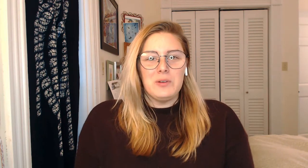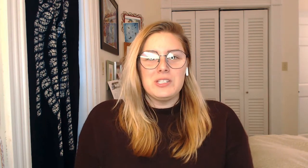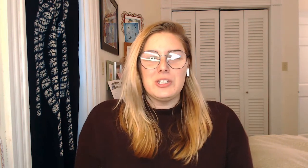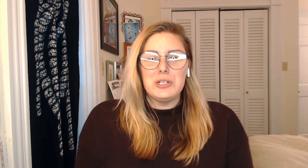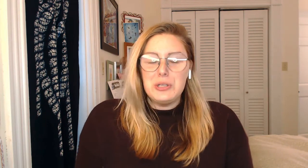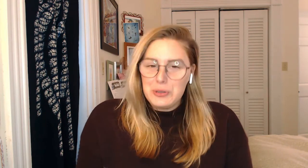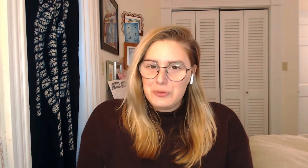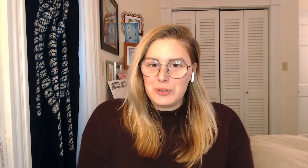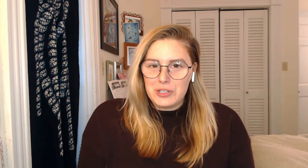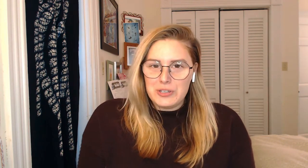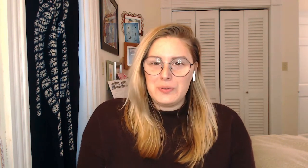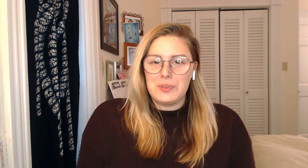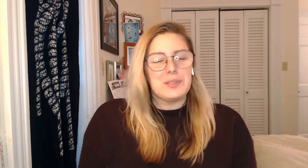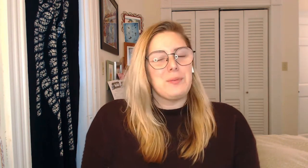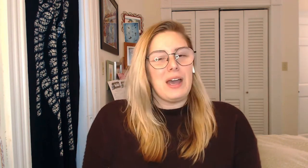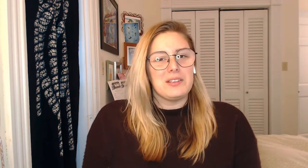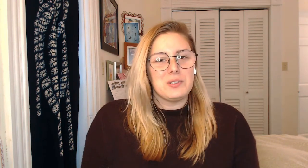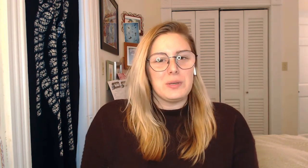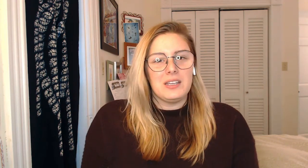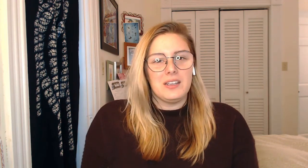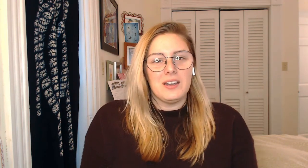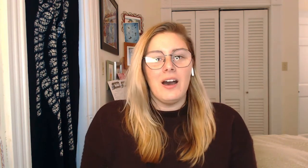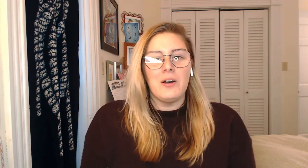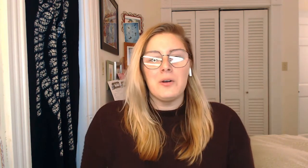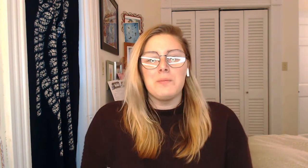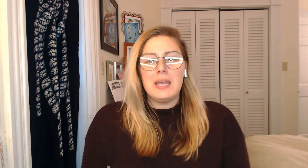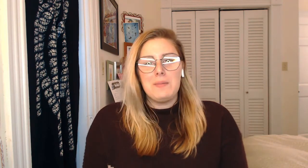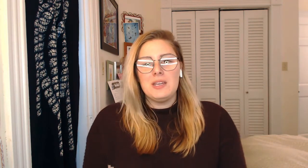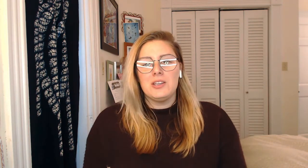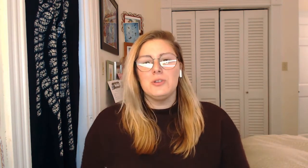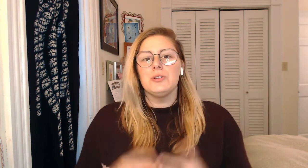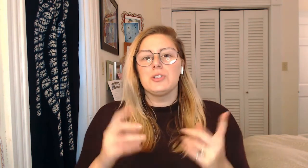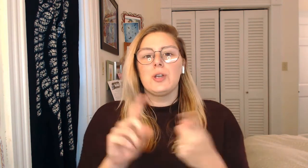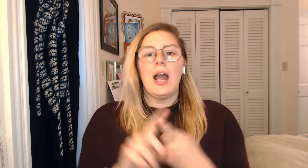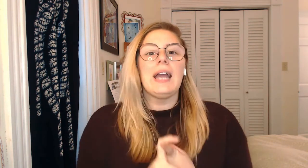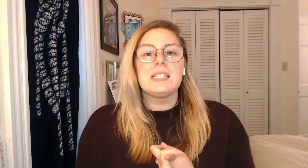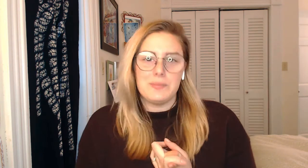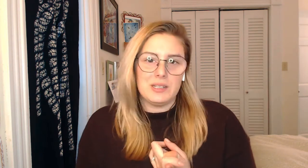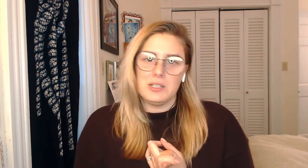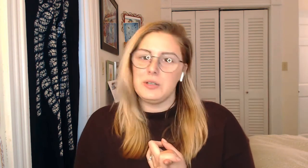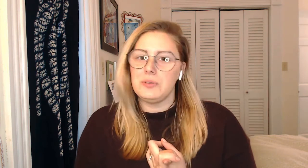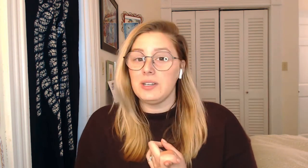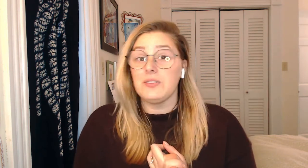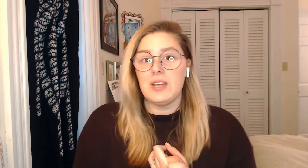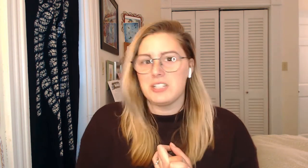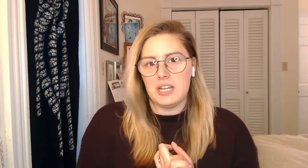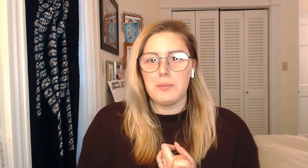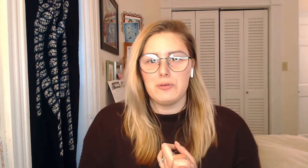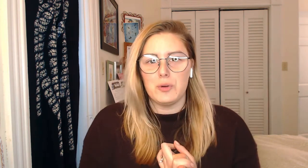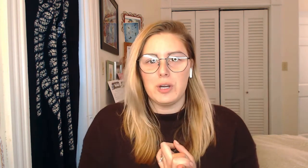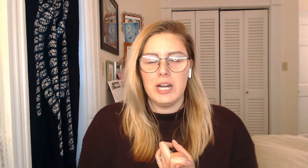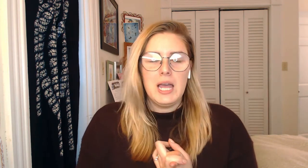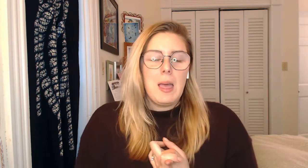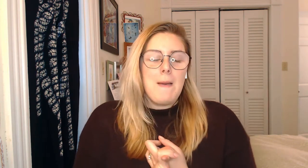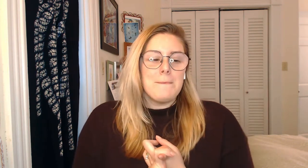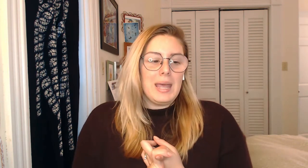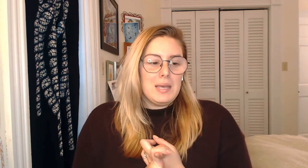new for you this past week. Now, maybe you tried something new that you've never done before. Maybe